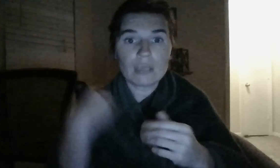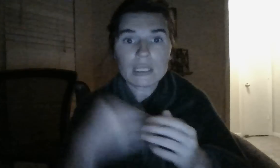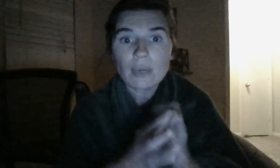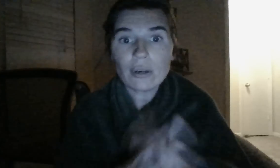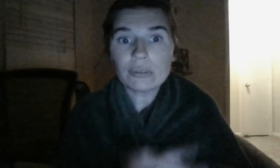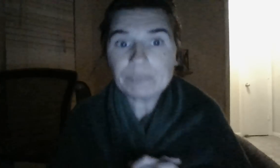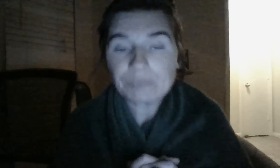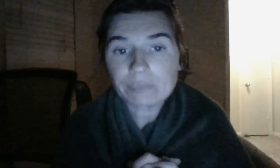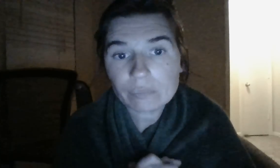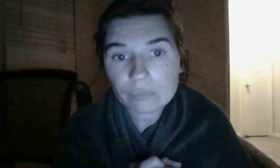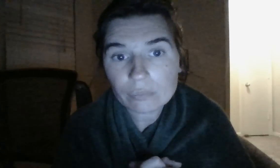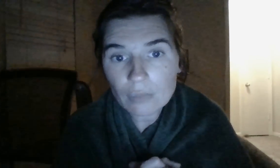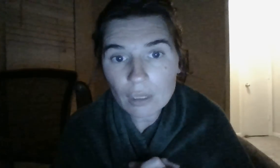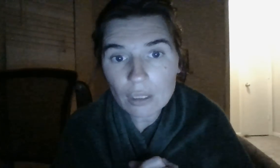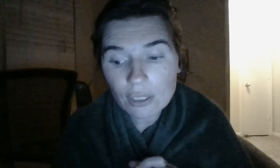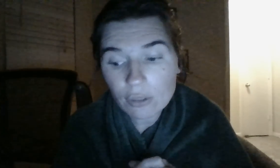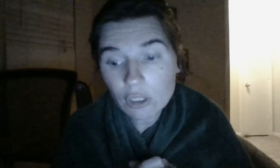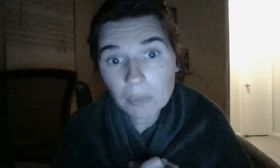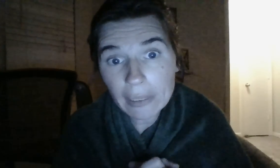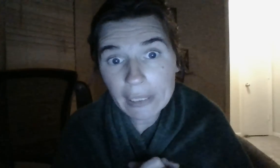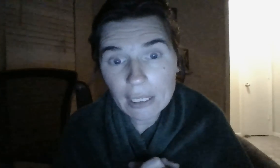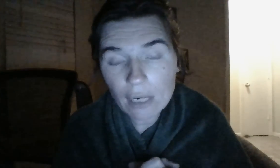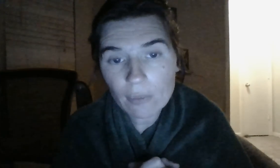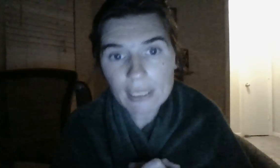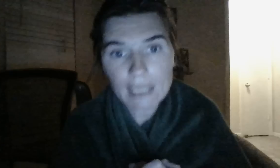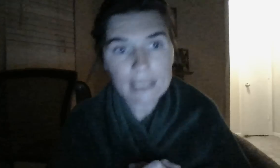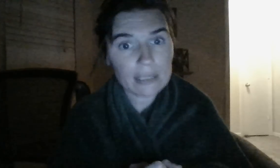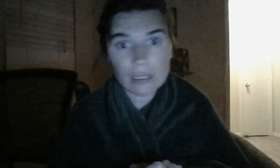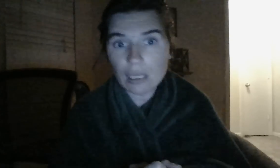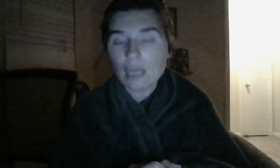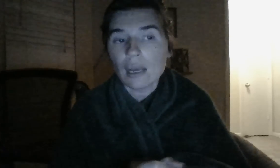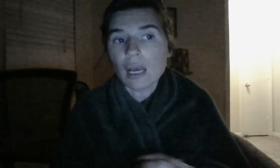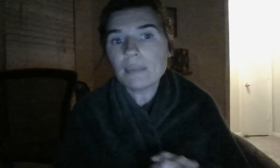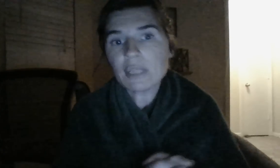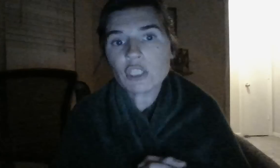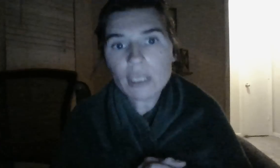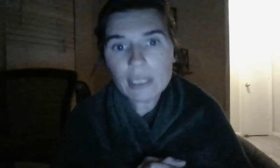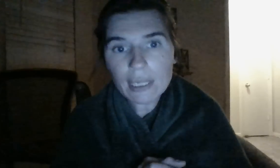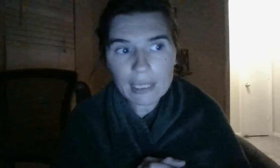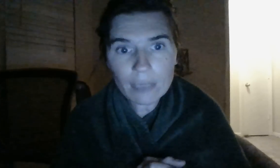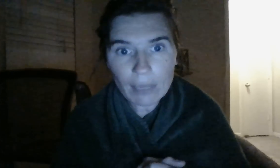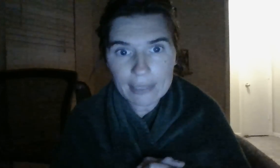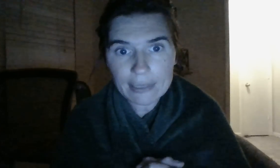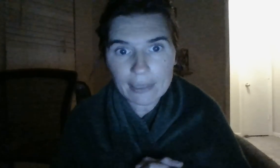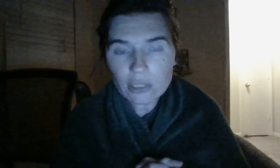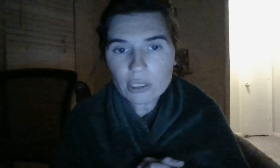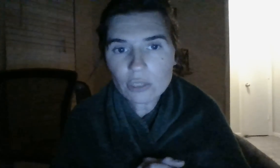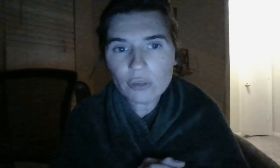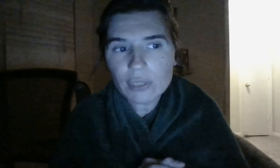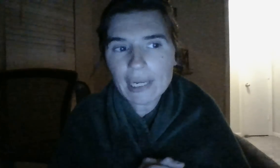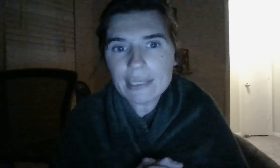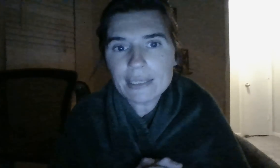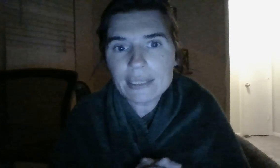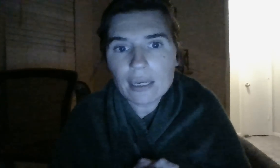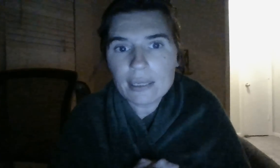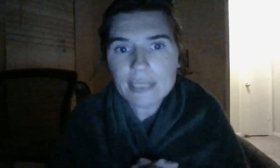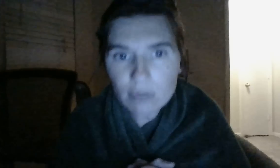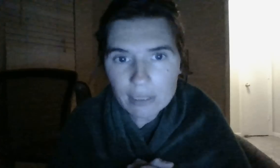That's what I heard. So you plug it in how it resonates, but you shouldn't have done it anyways, and that's just the truth. can't steal